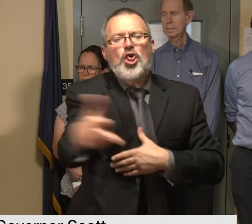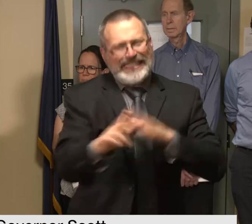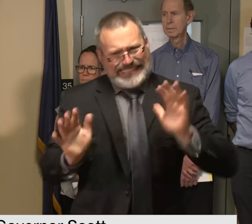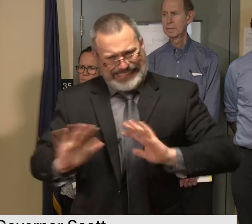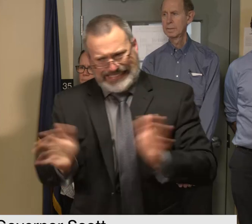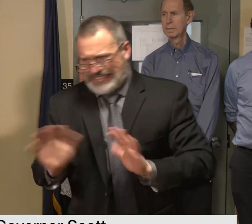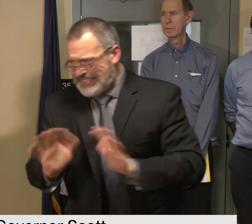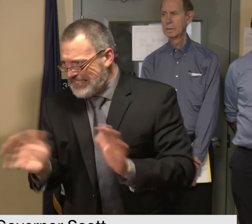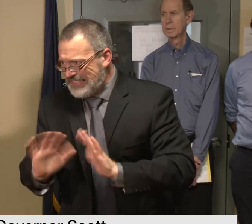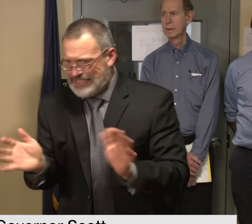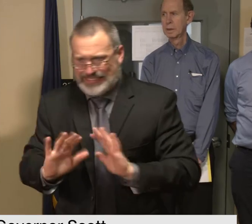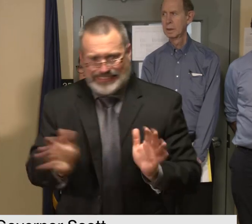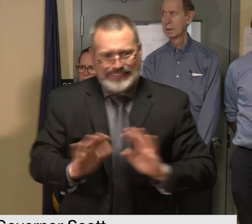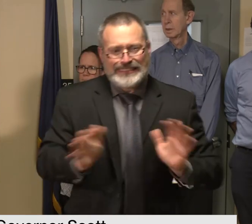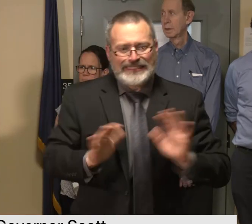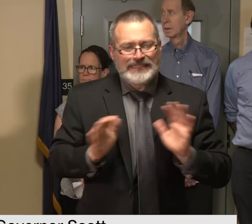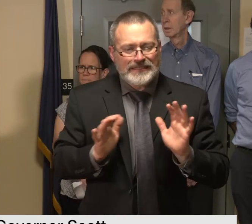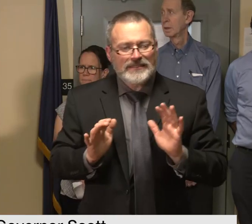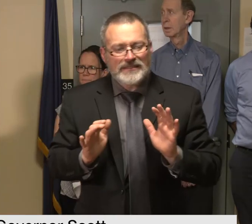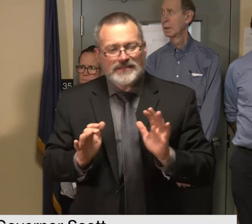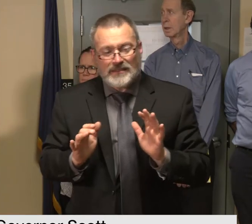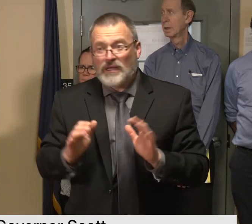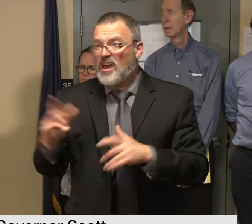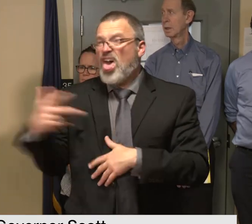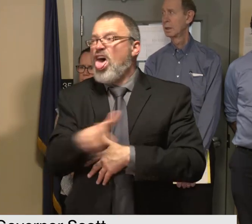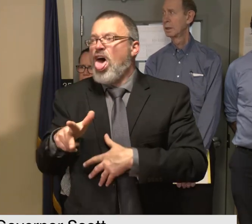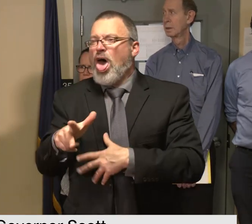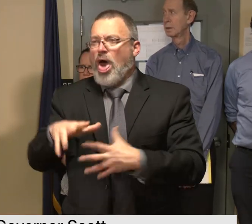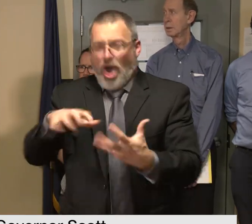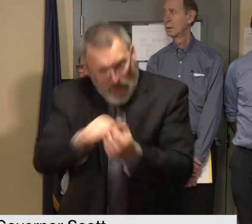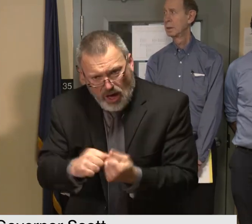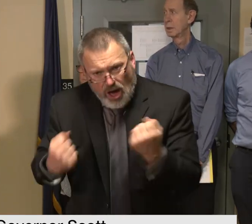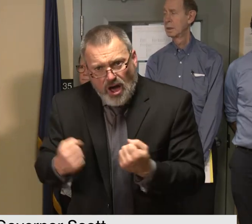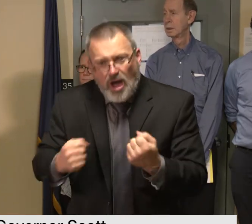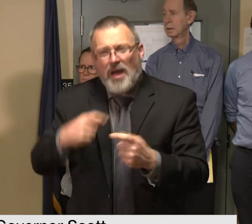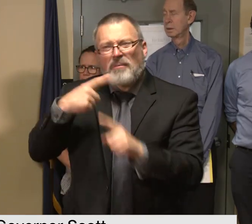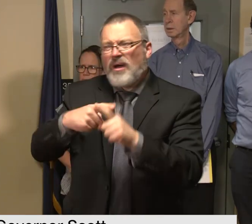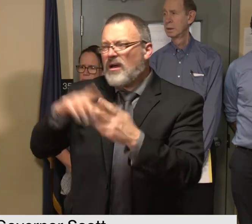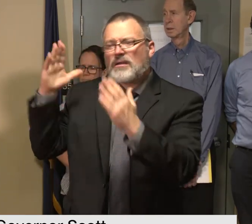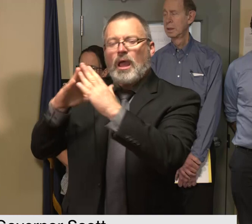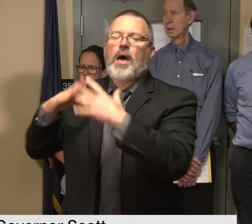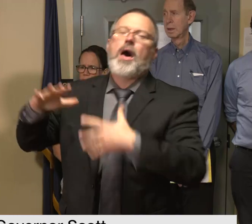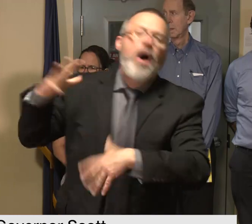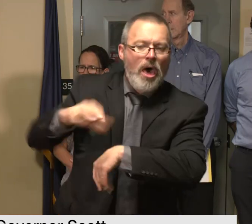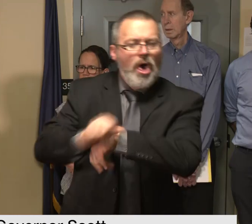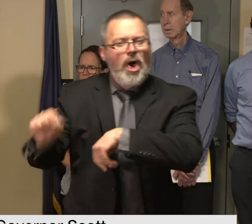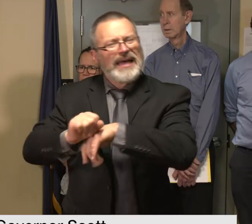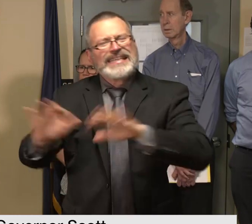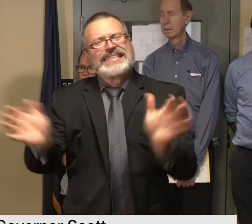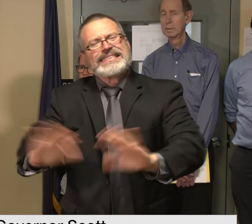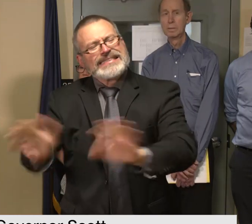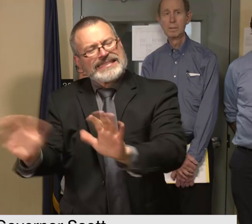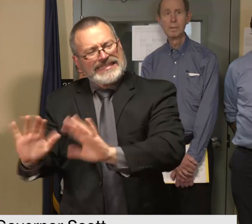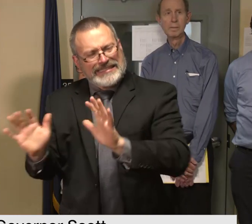it so that you don't cause more damage to roads or jeopardize initial repair work that may have begun I